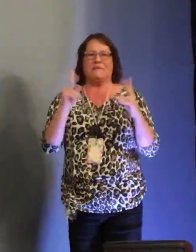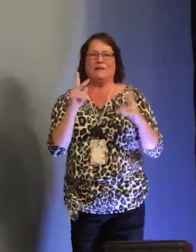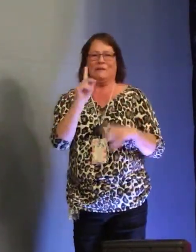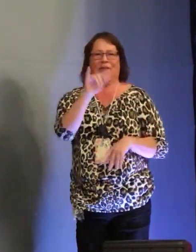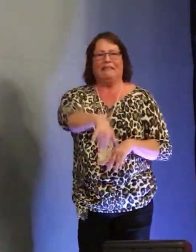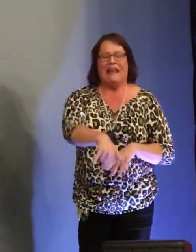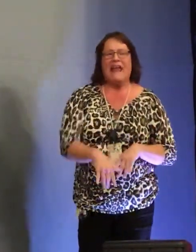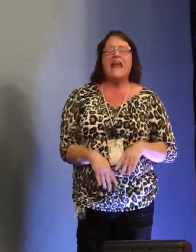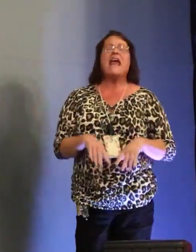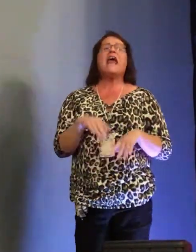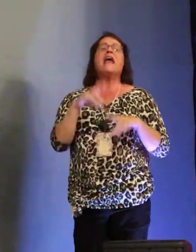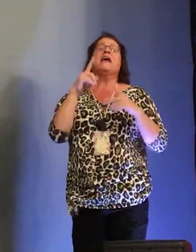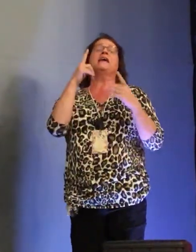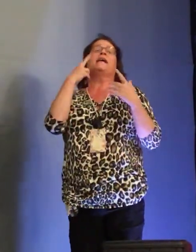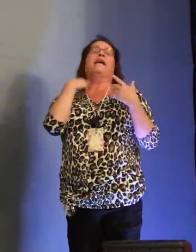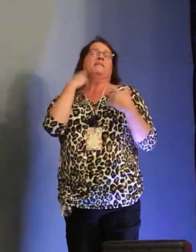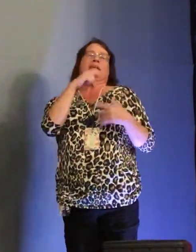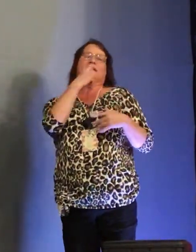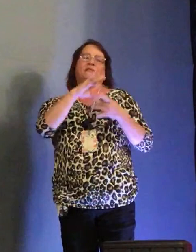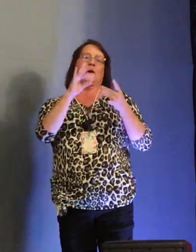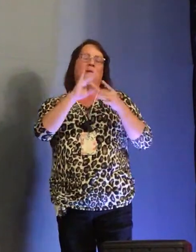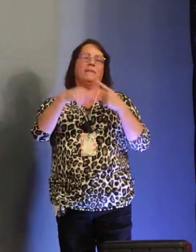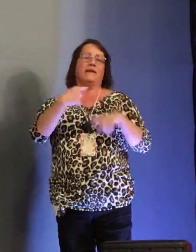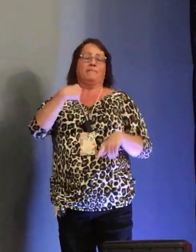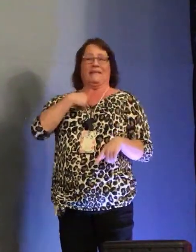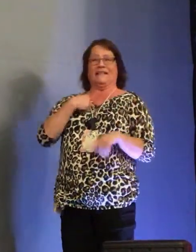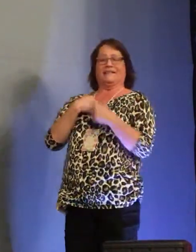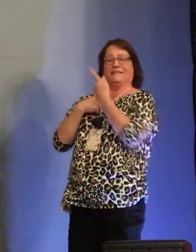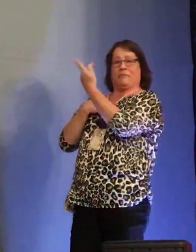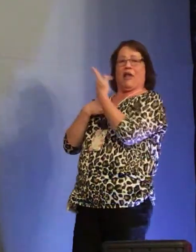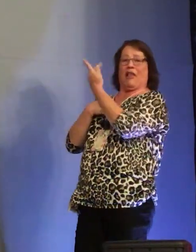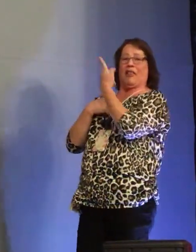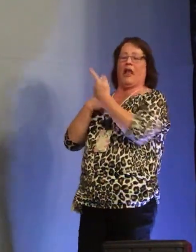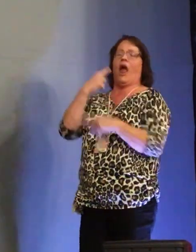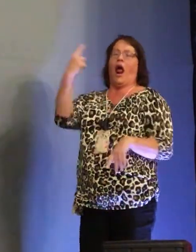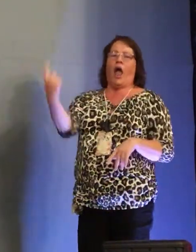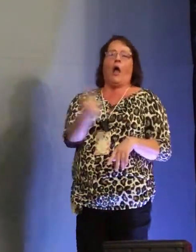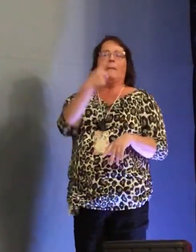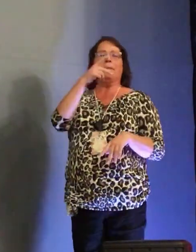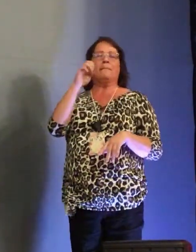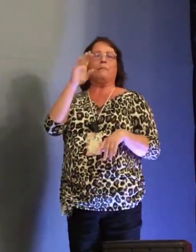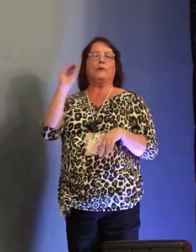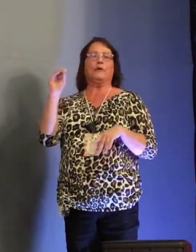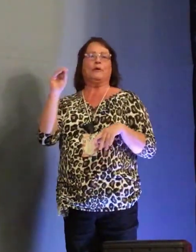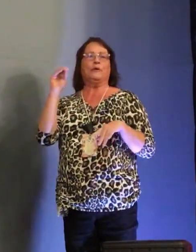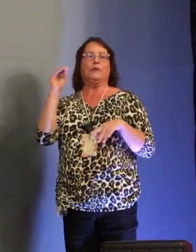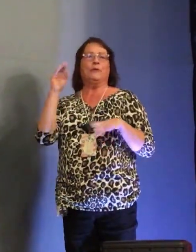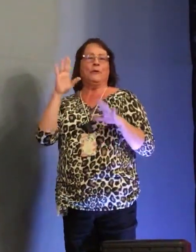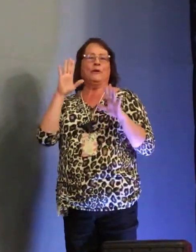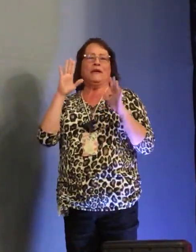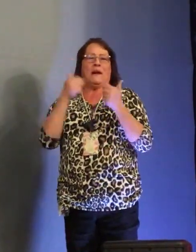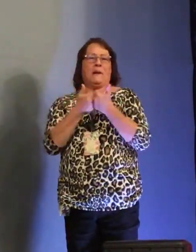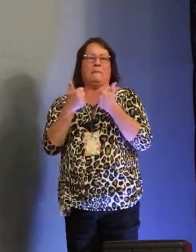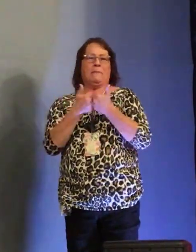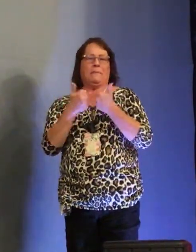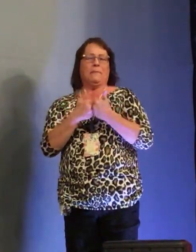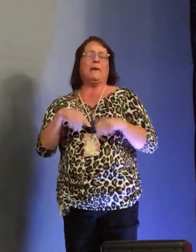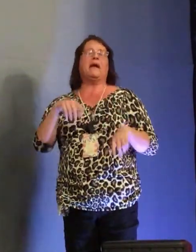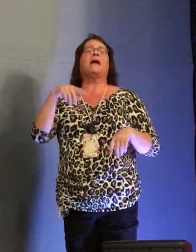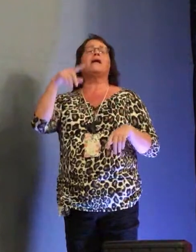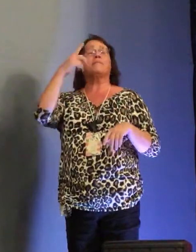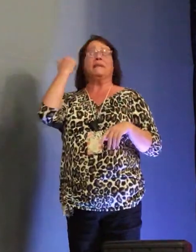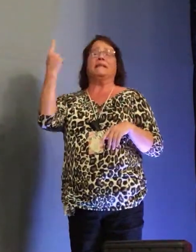not many people would take the time to do that now a story that i have of don we'd always play